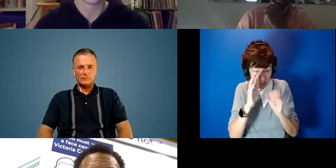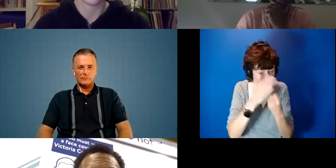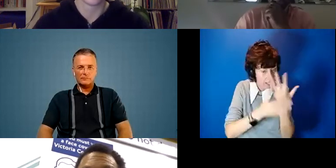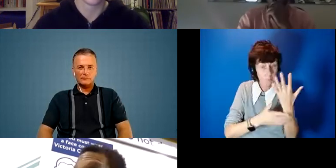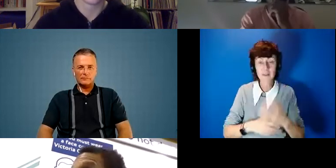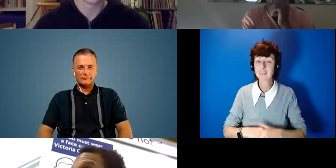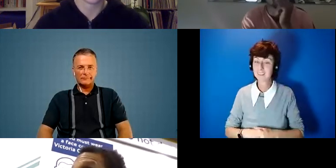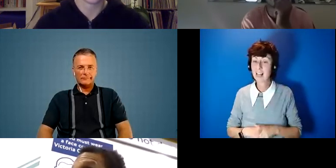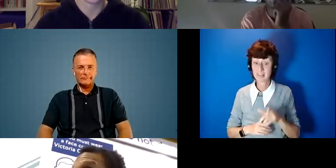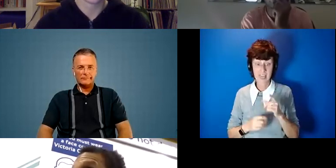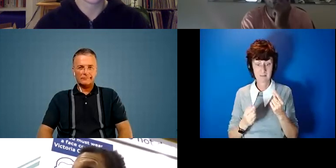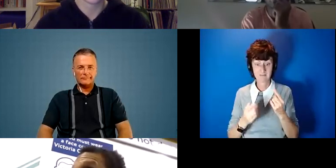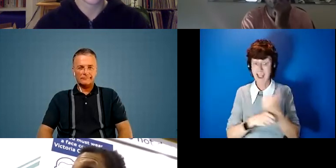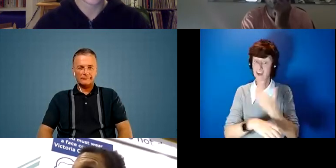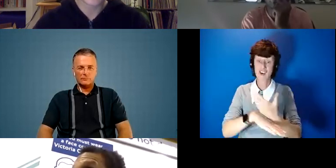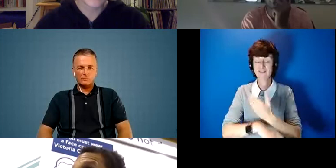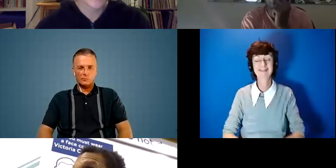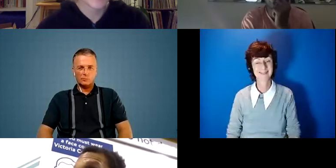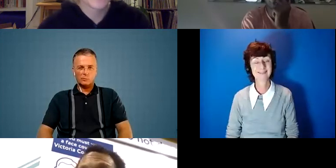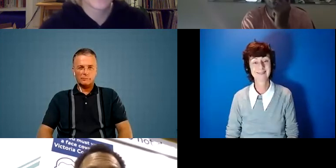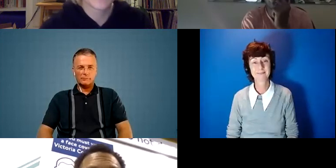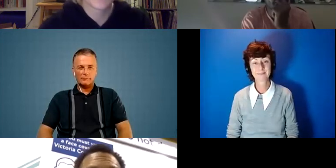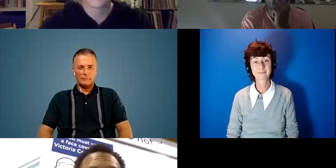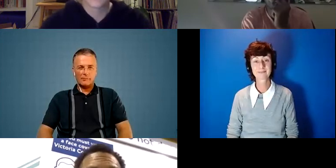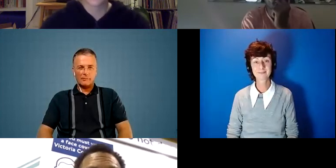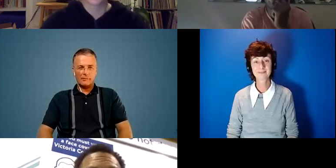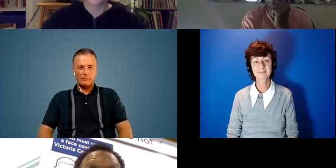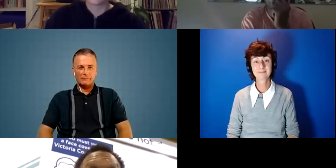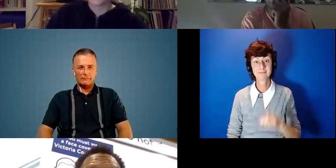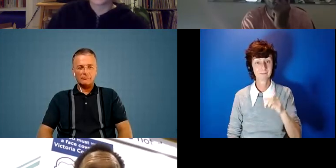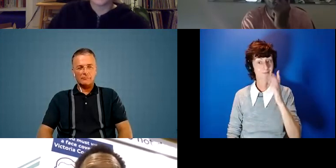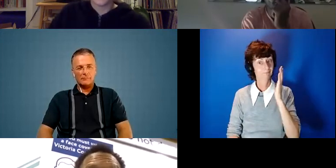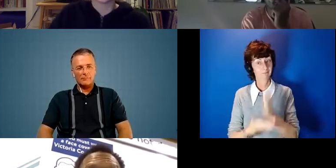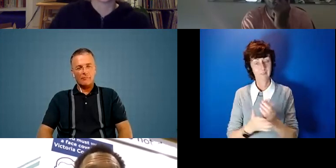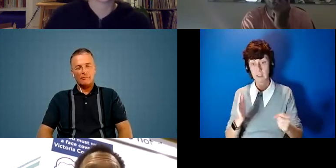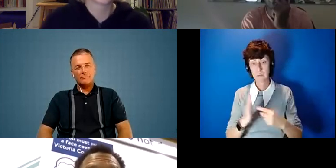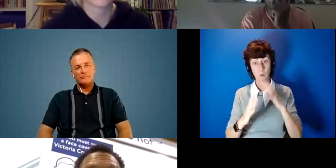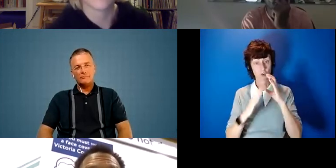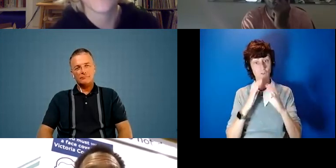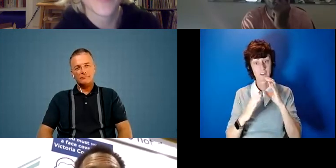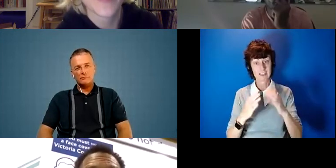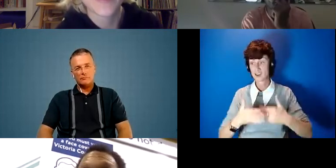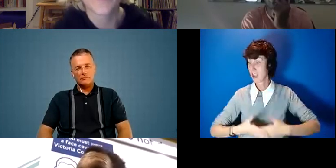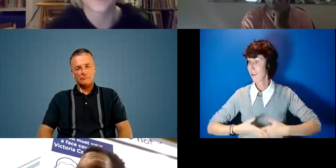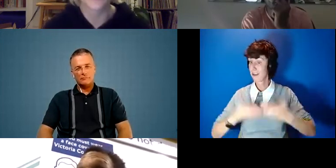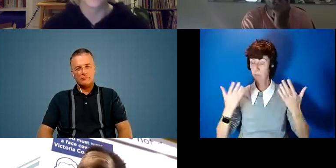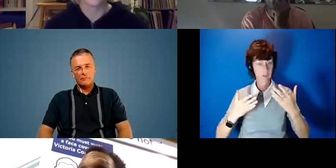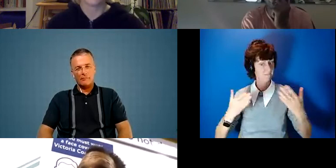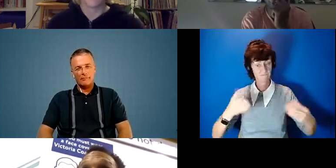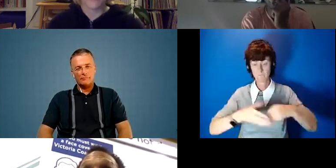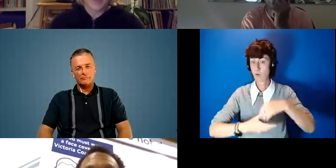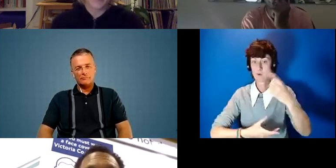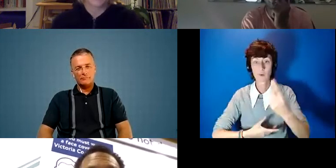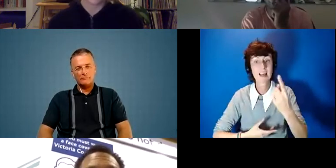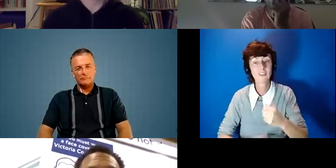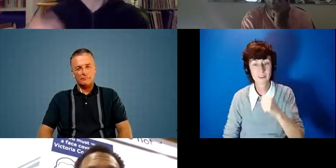to see happen basically that sounds like a super necessary conversation and everybody who's watching this get involved i think that's something that we could all